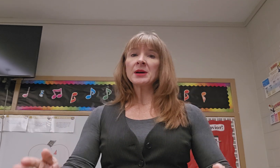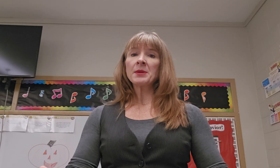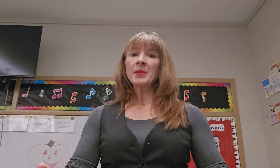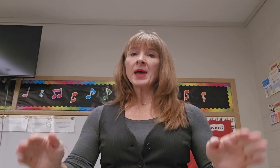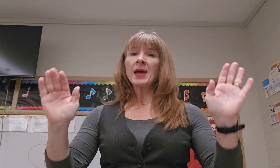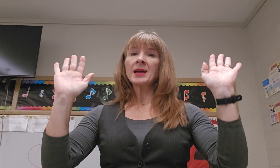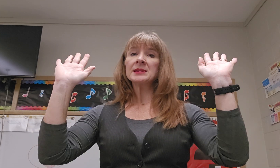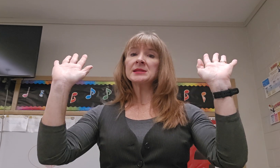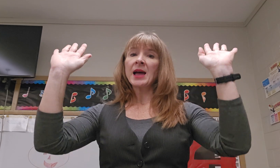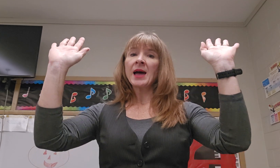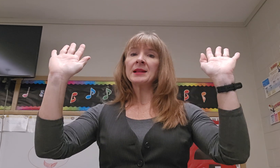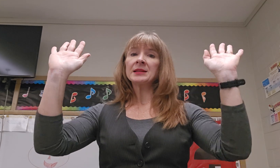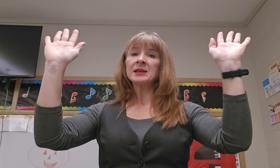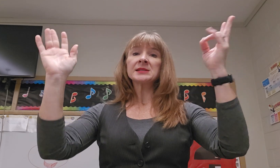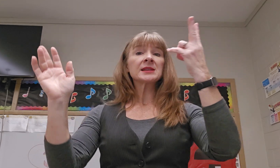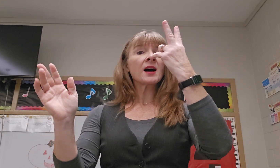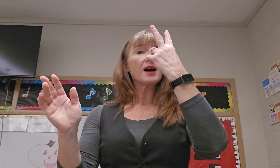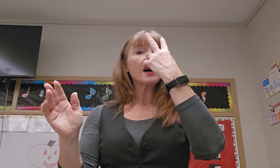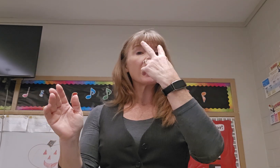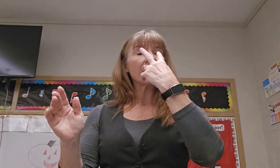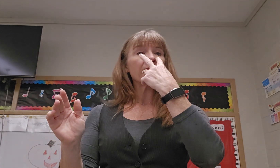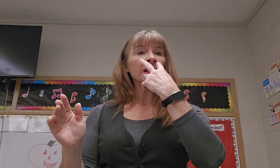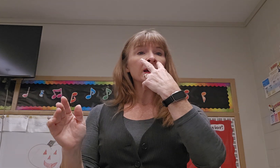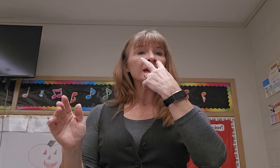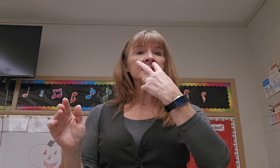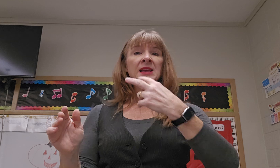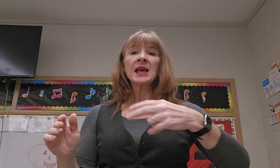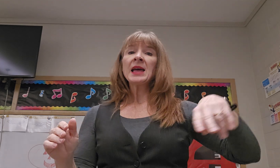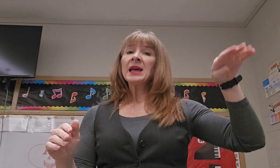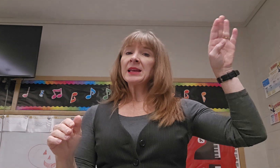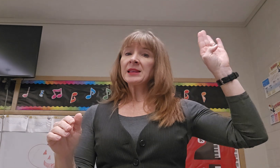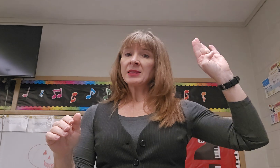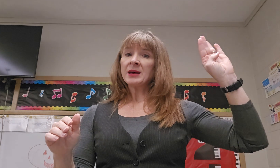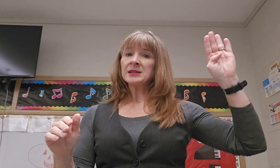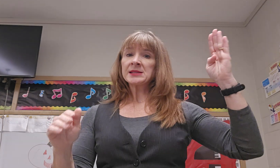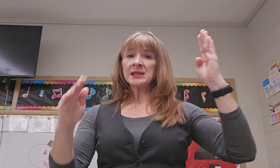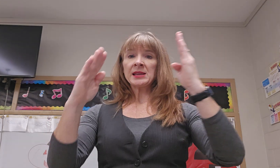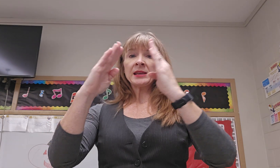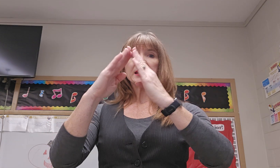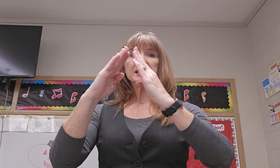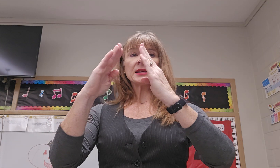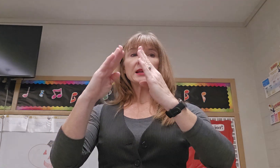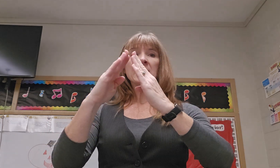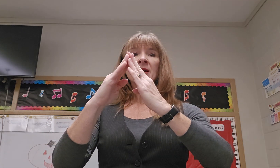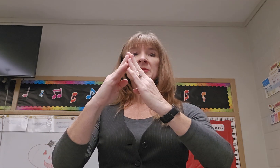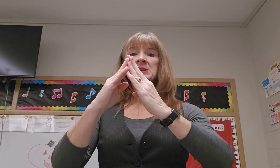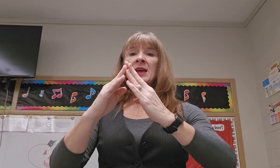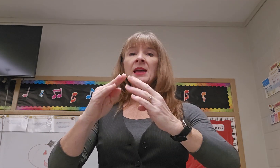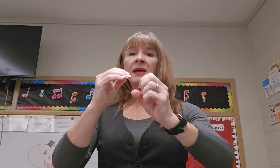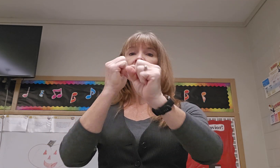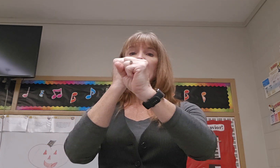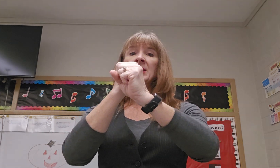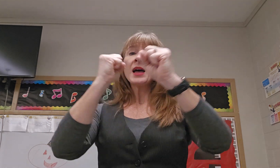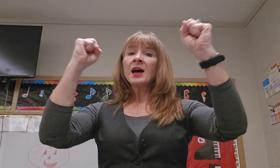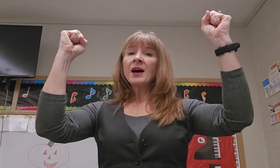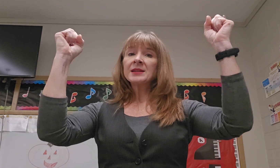amazed at the sight. In the city of David a